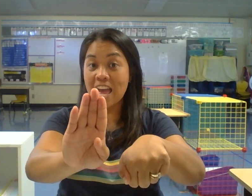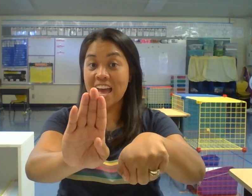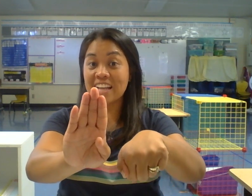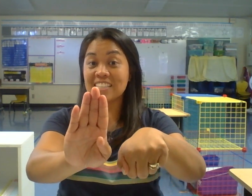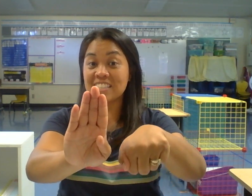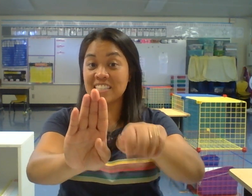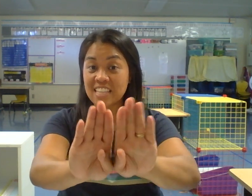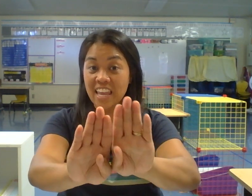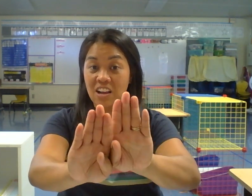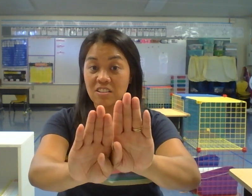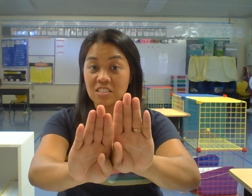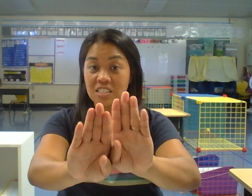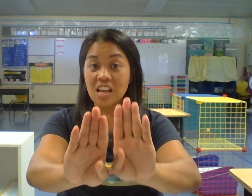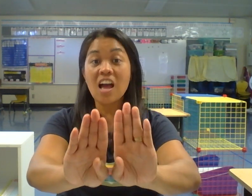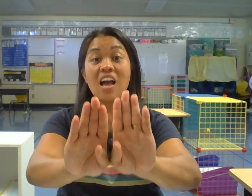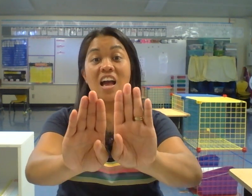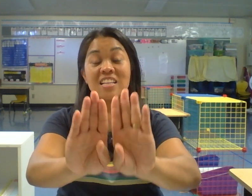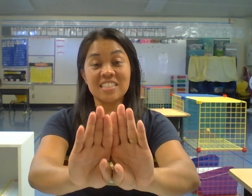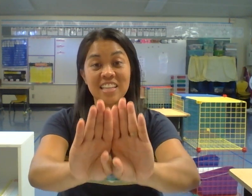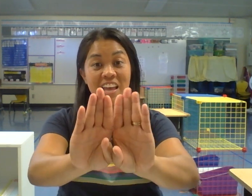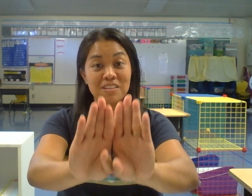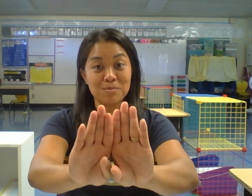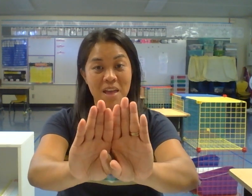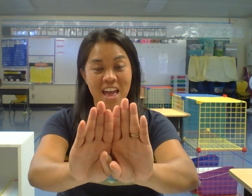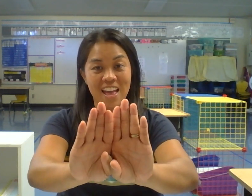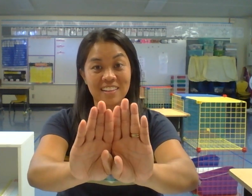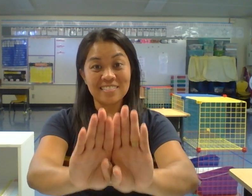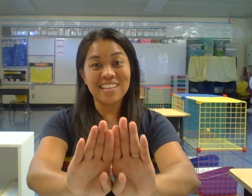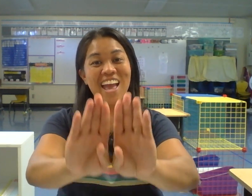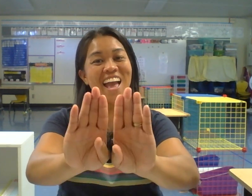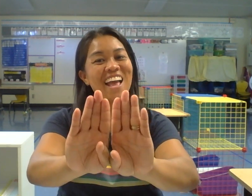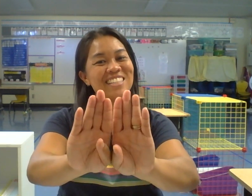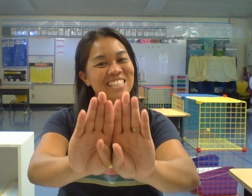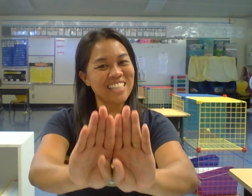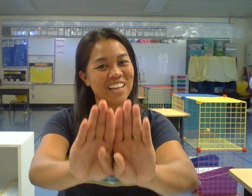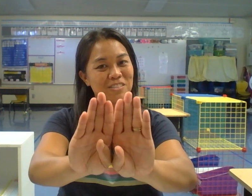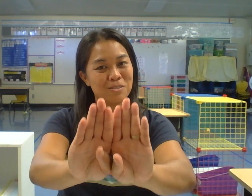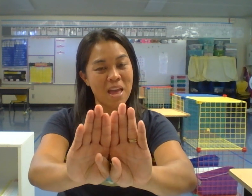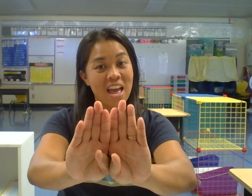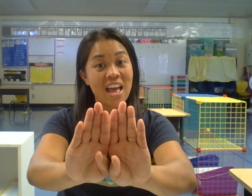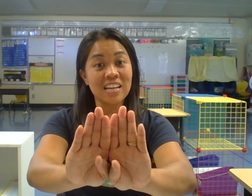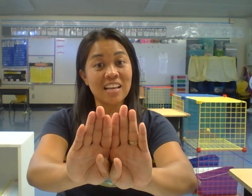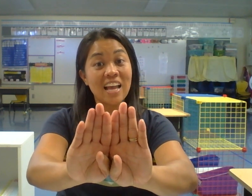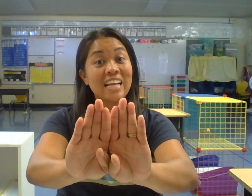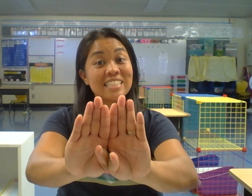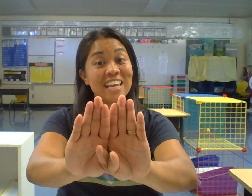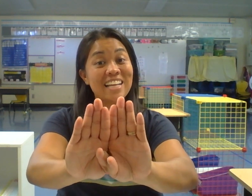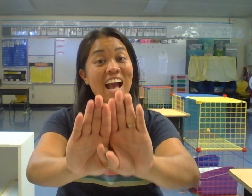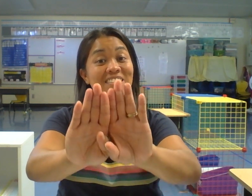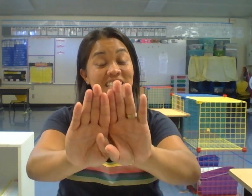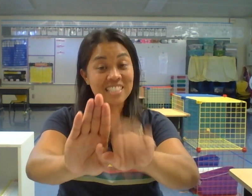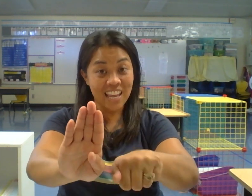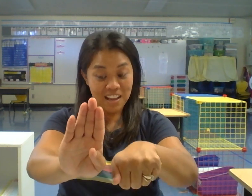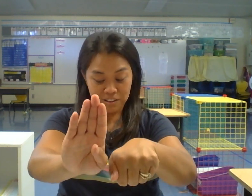Add sales. Salesman. And salesman. Take out sales.